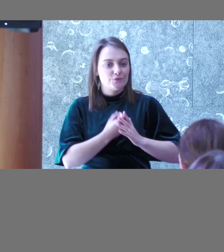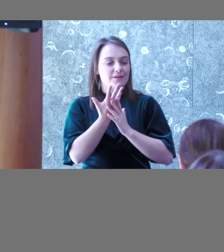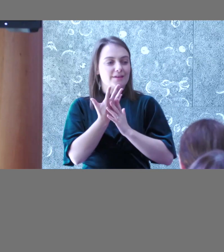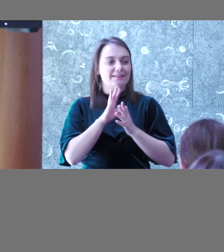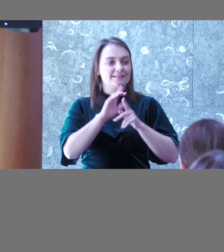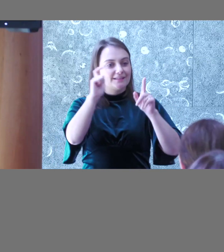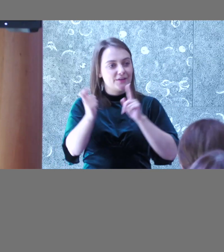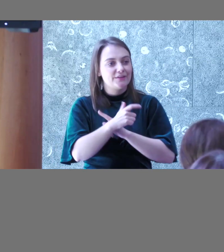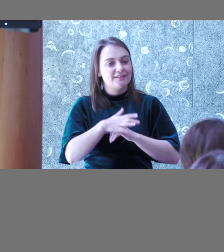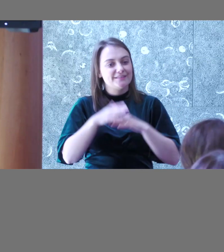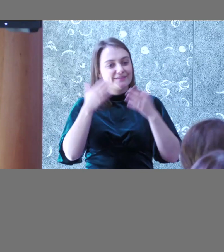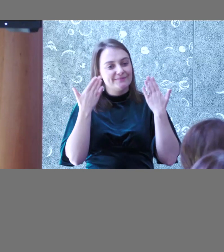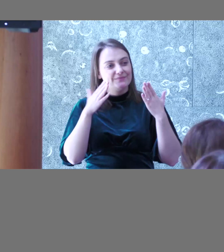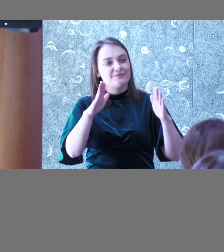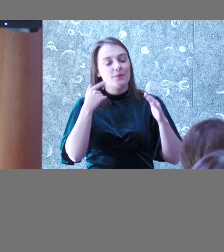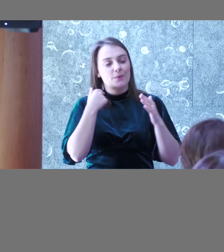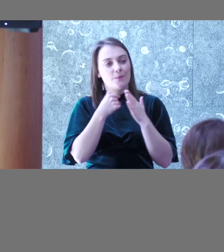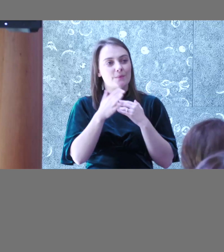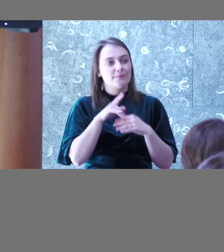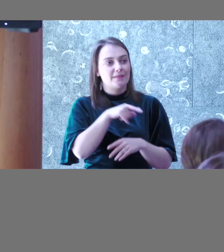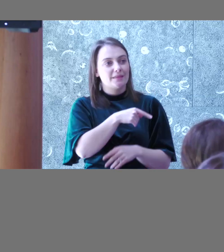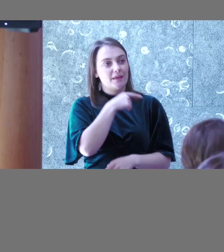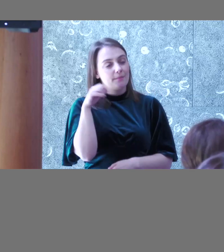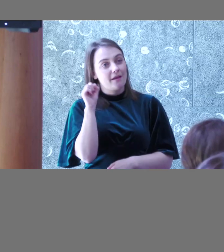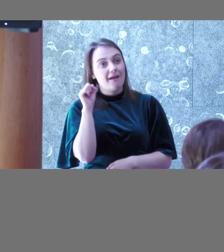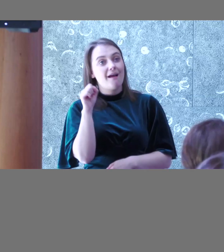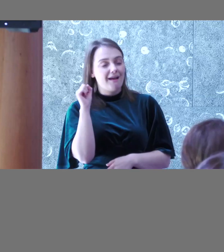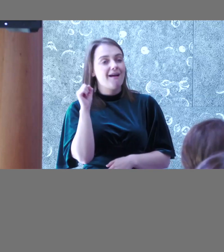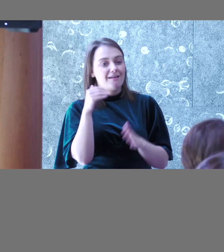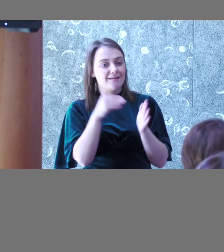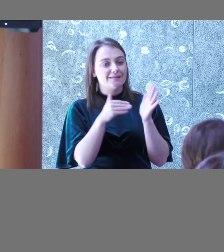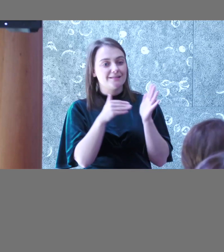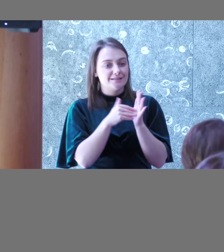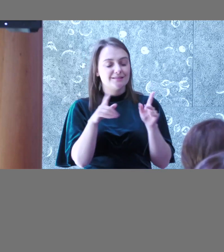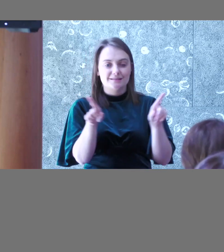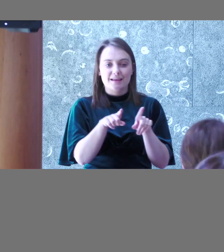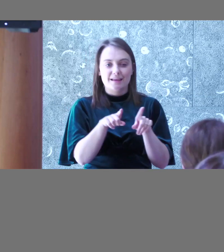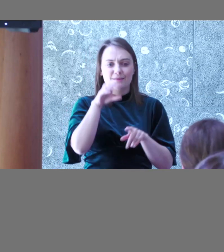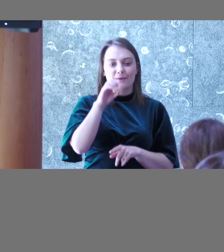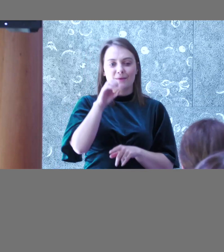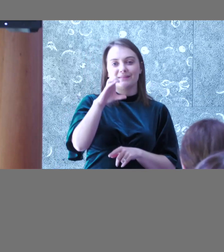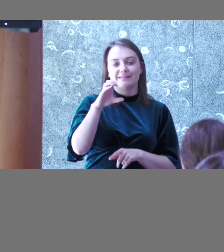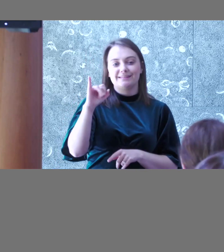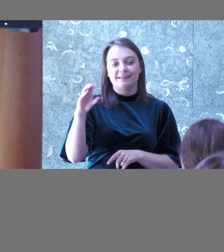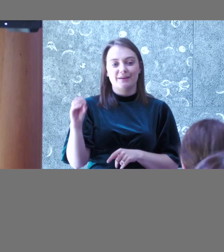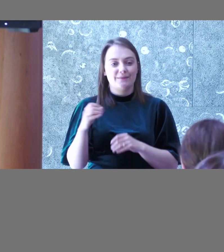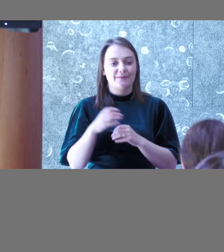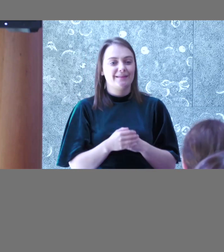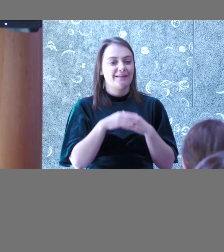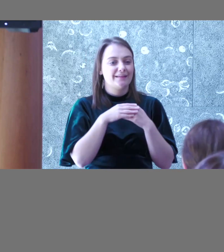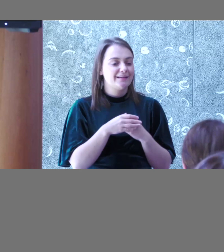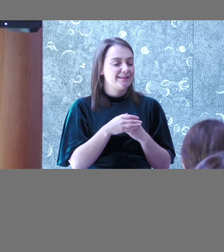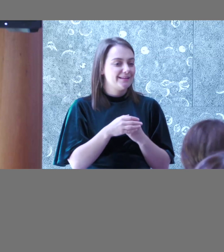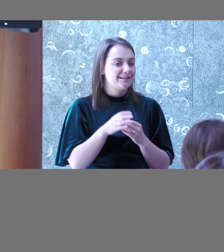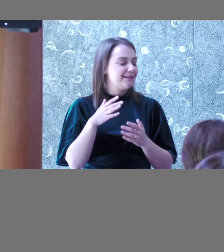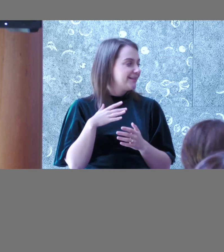echoing what's been said already and I'm nodding away because that's how it is in OG CIO. And, you know, as I say, it may not